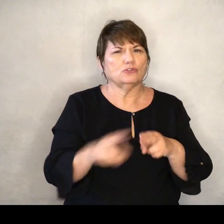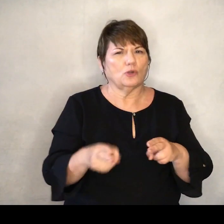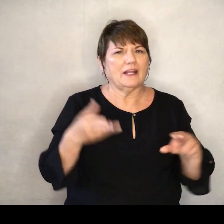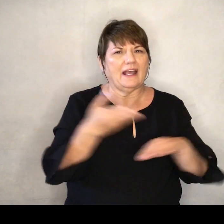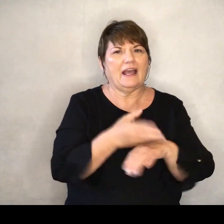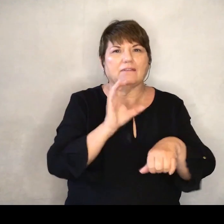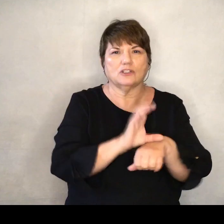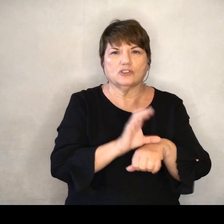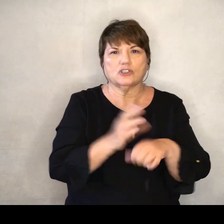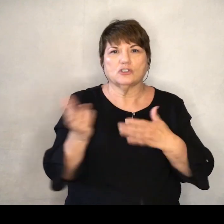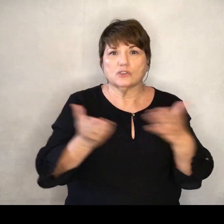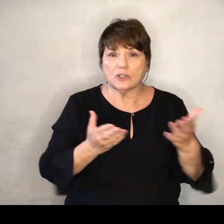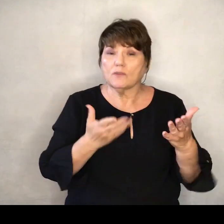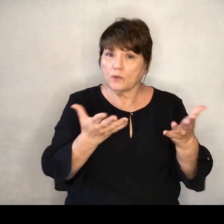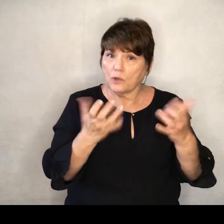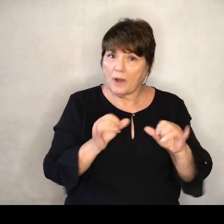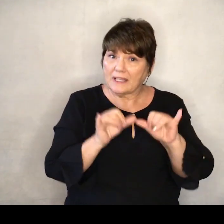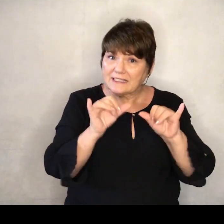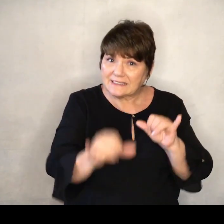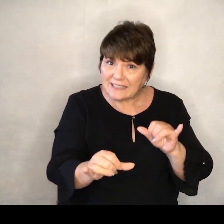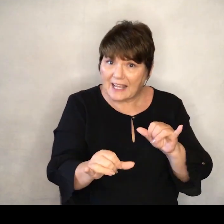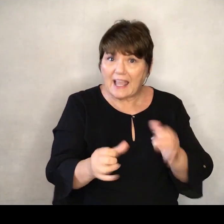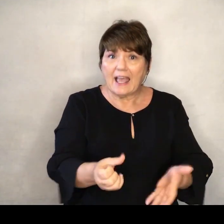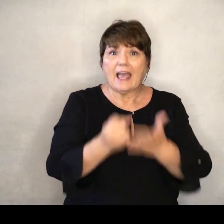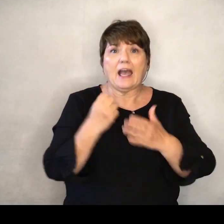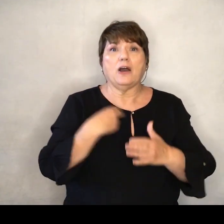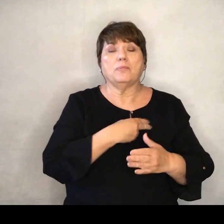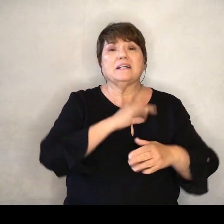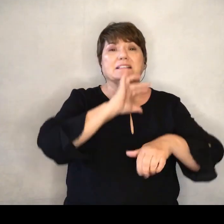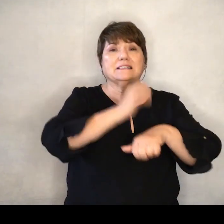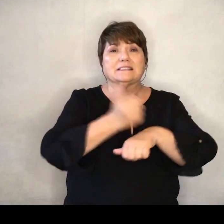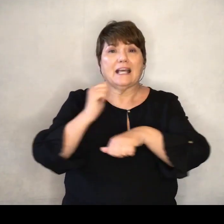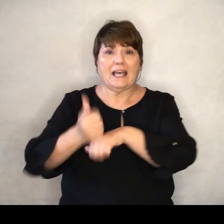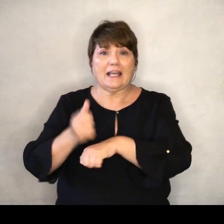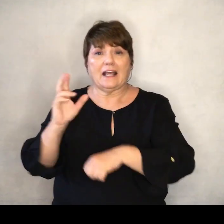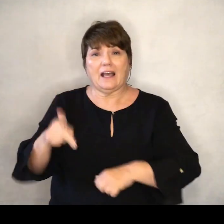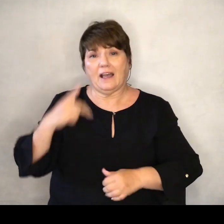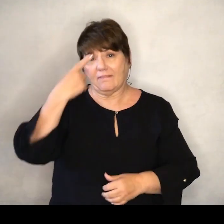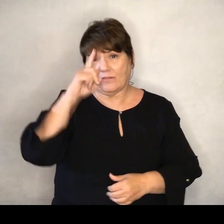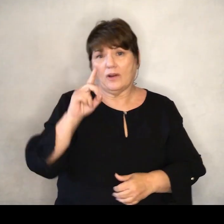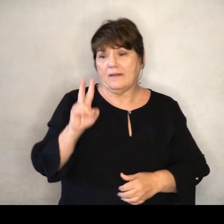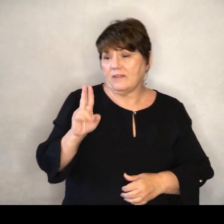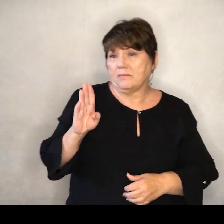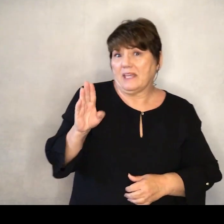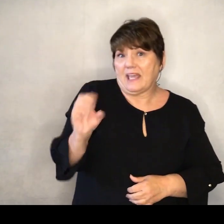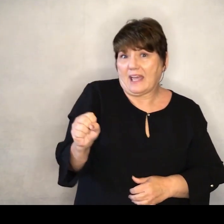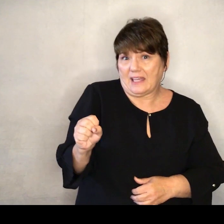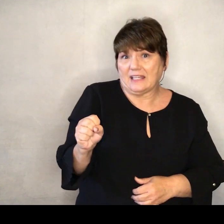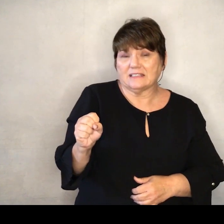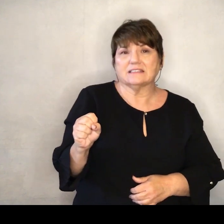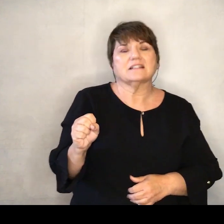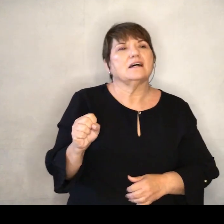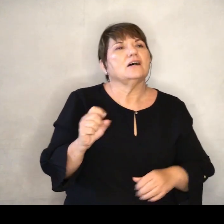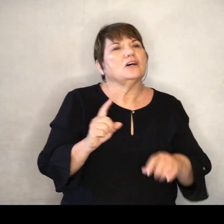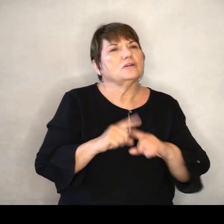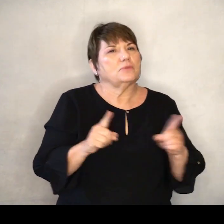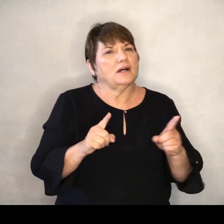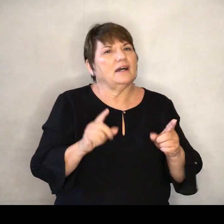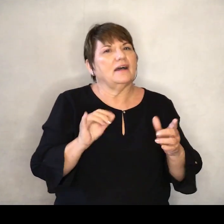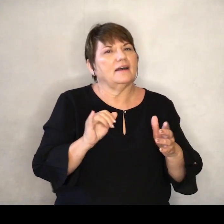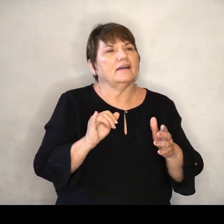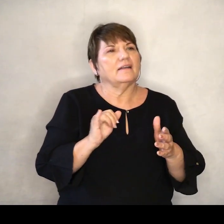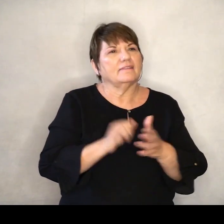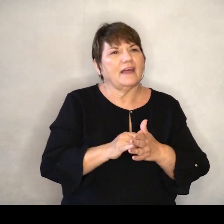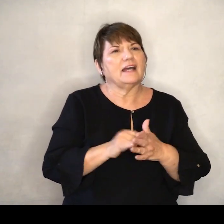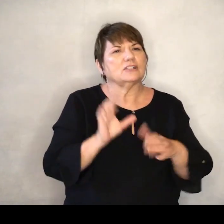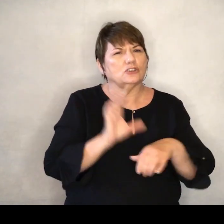And if you want to You can stick around and help us set up For Vacation Bible School But that congregational